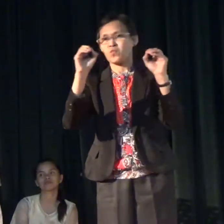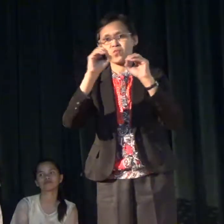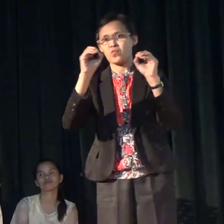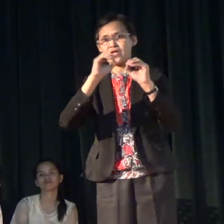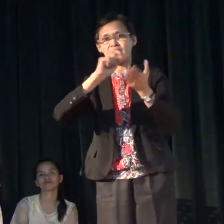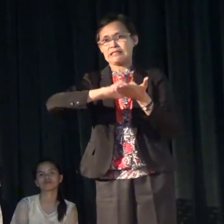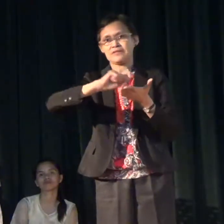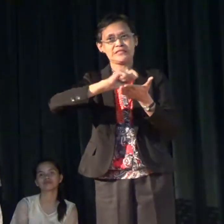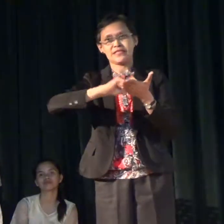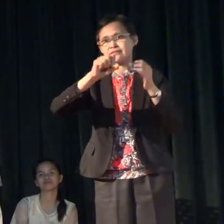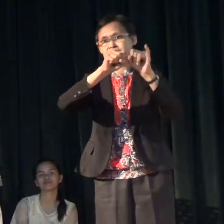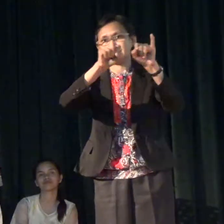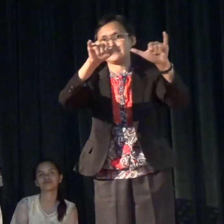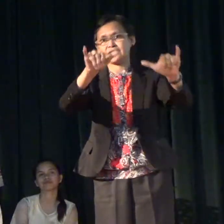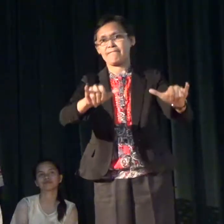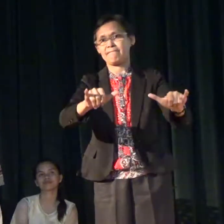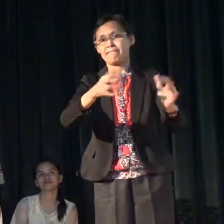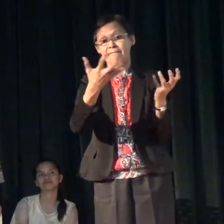system.